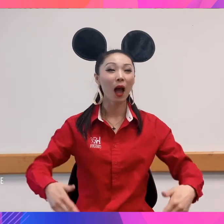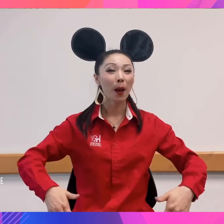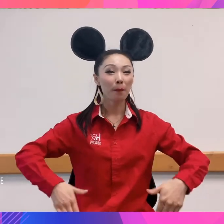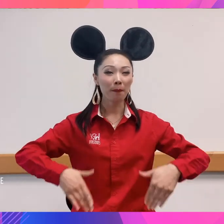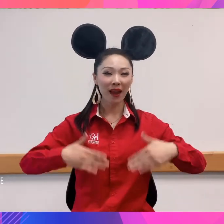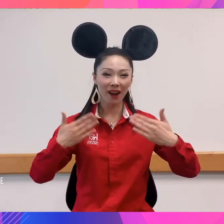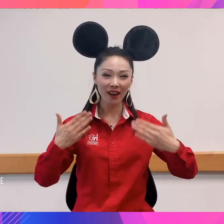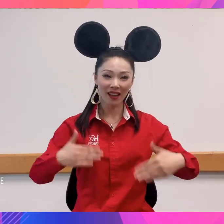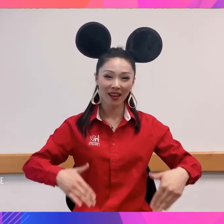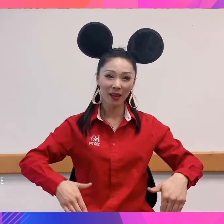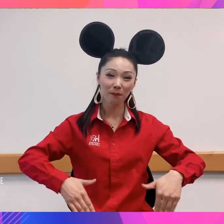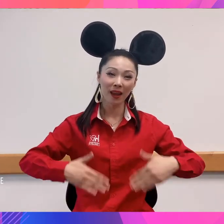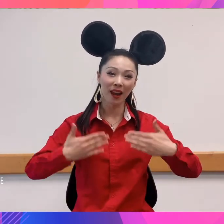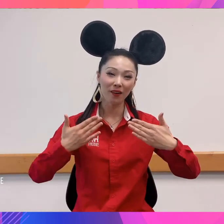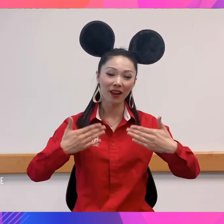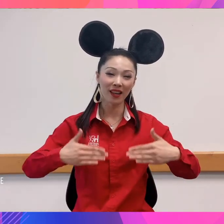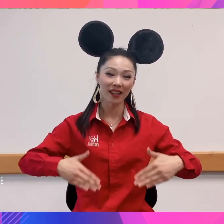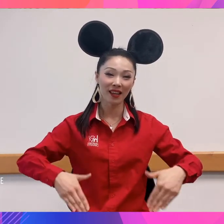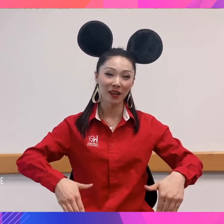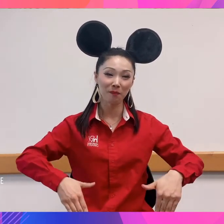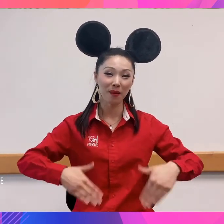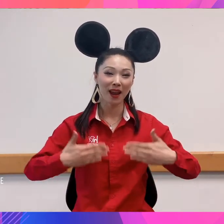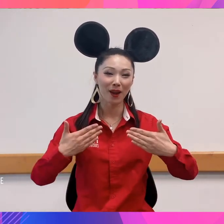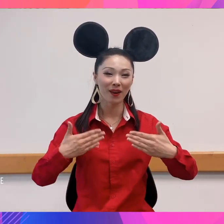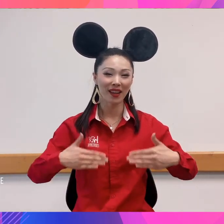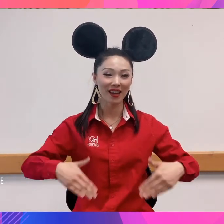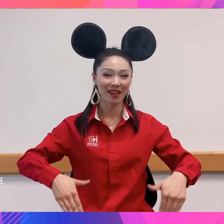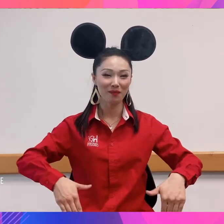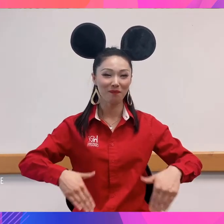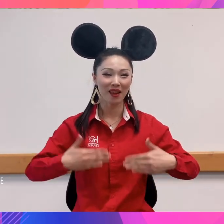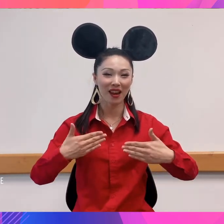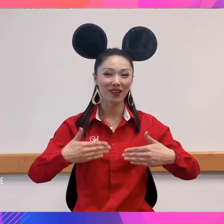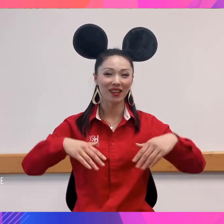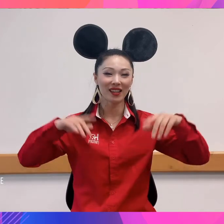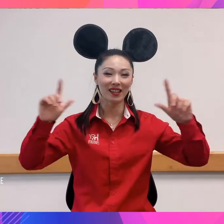Merrily, merrily, merrily, merrily.